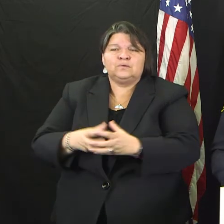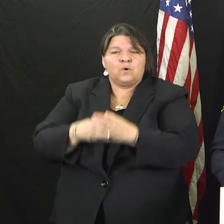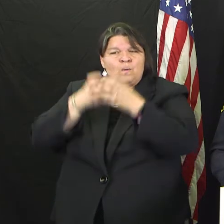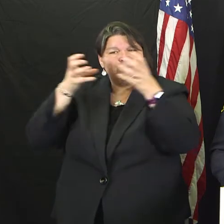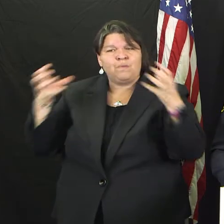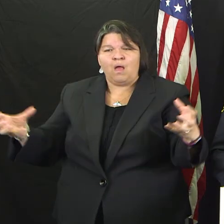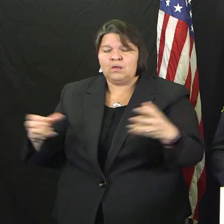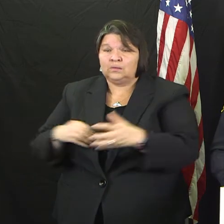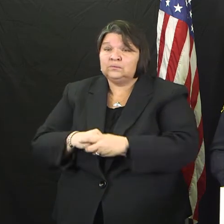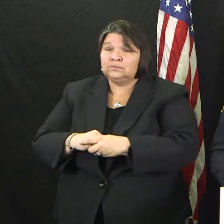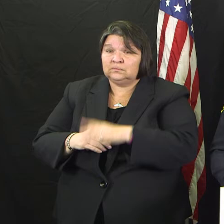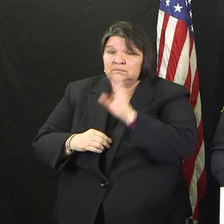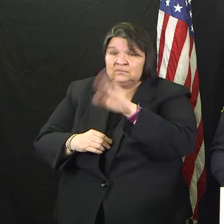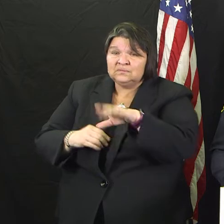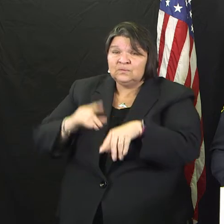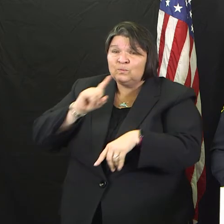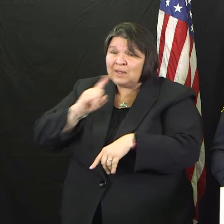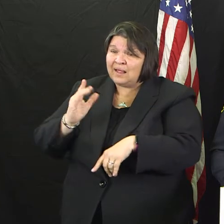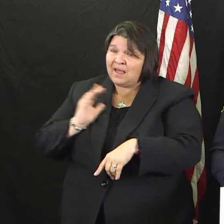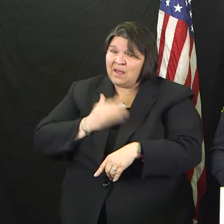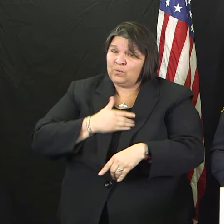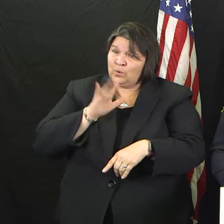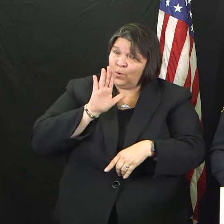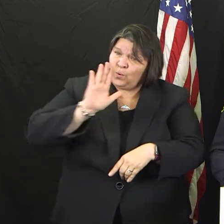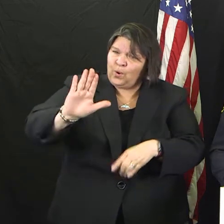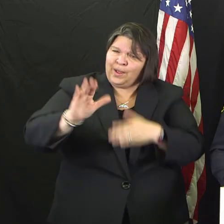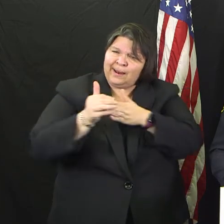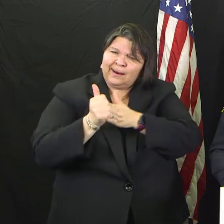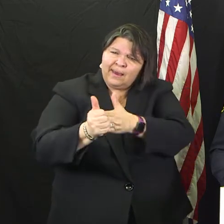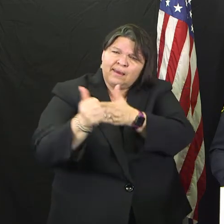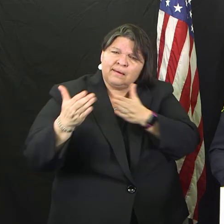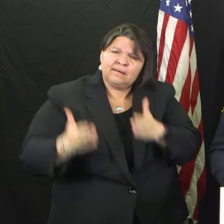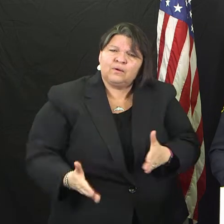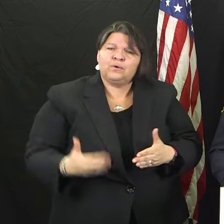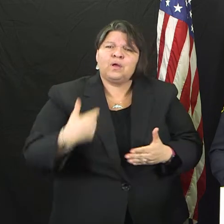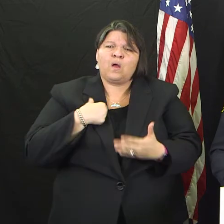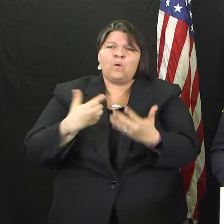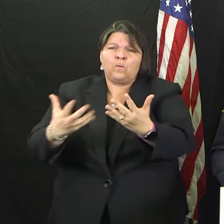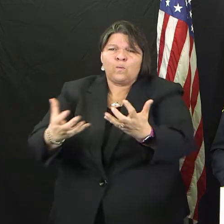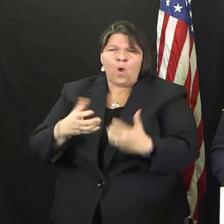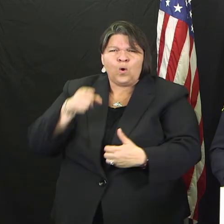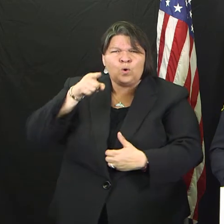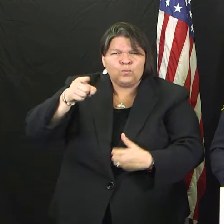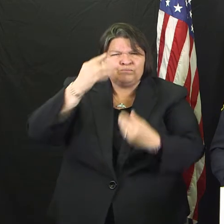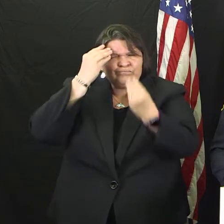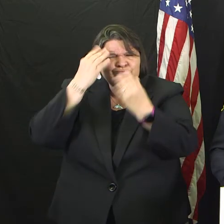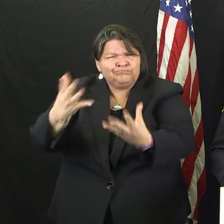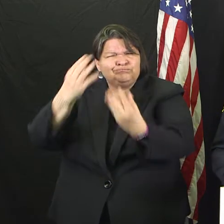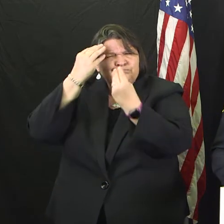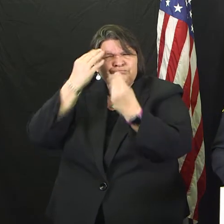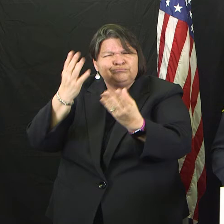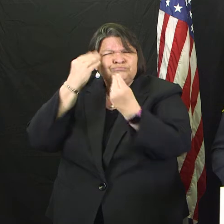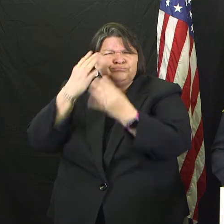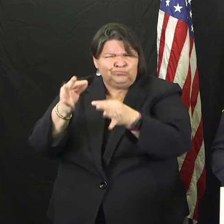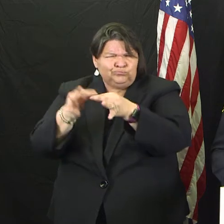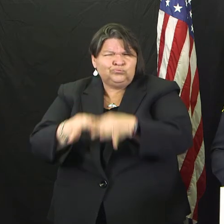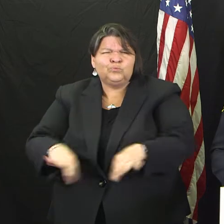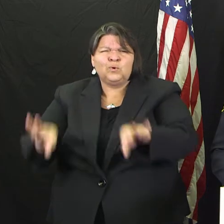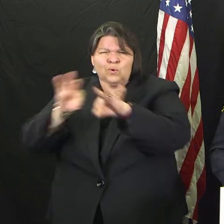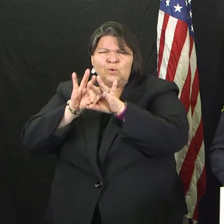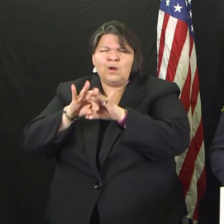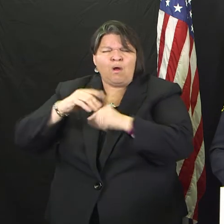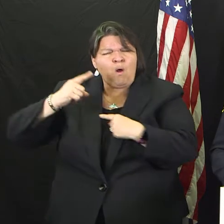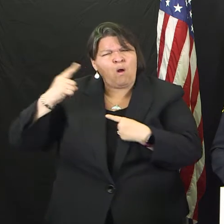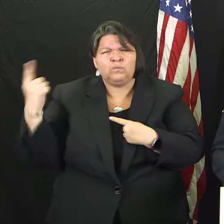for your families, and we want to keep you all informed about the changes that happen. In my own personal life,